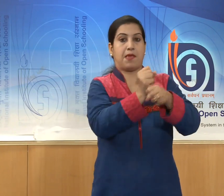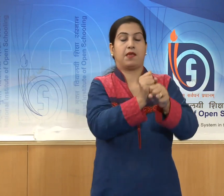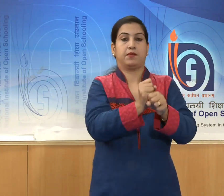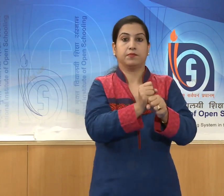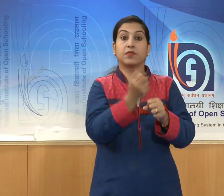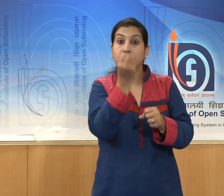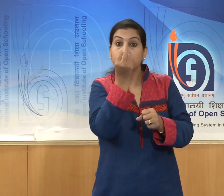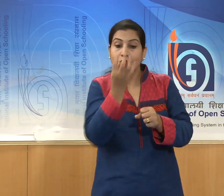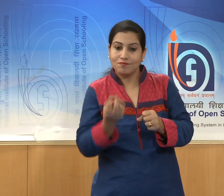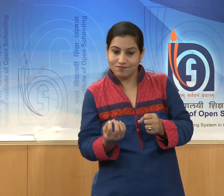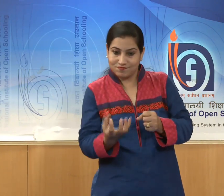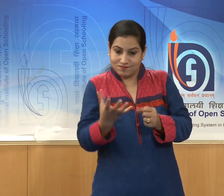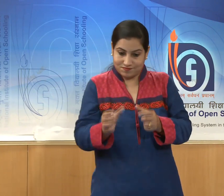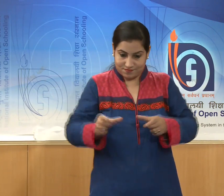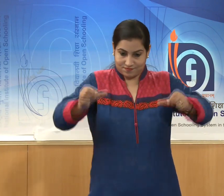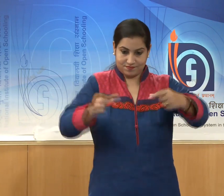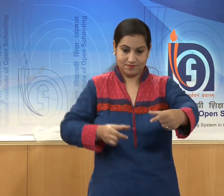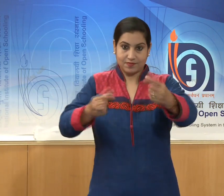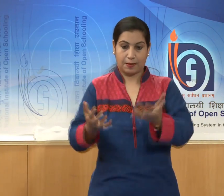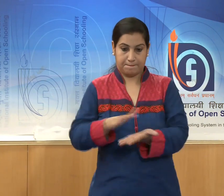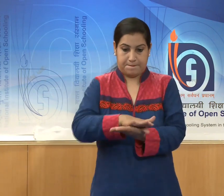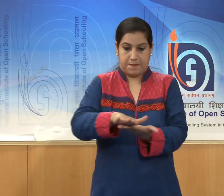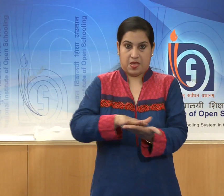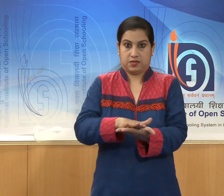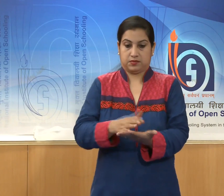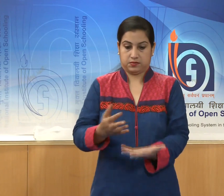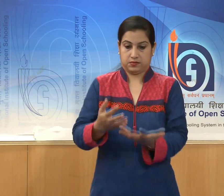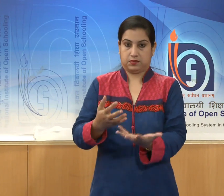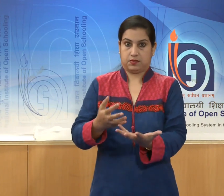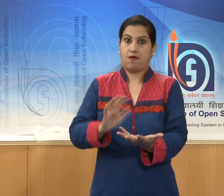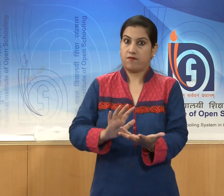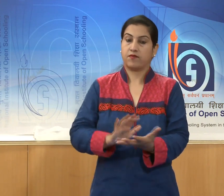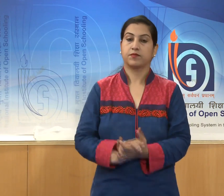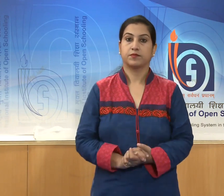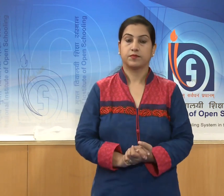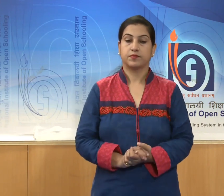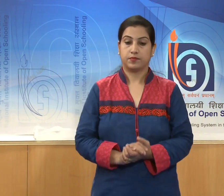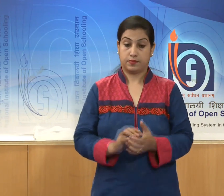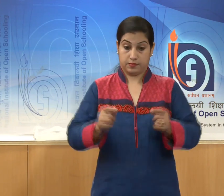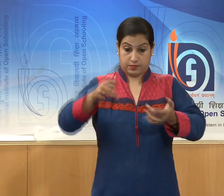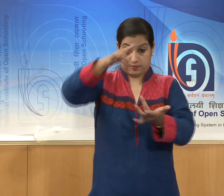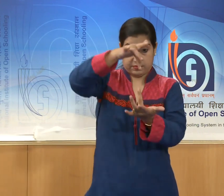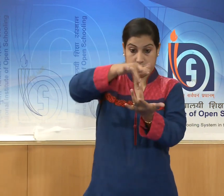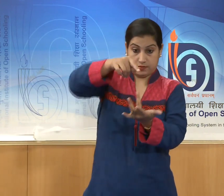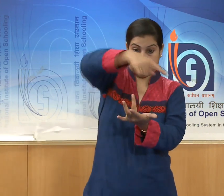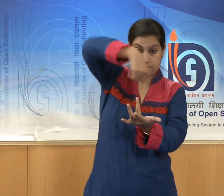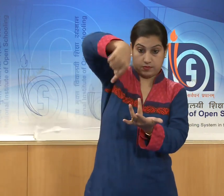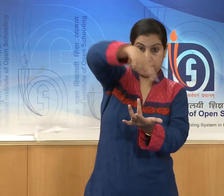as the base, the abacus and